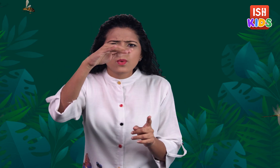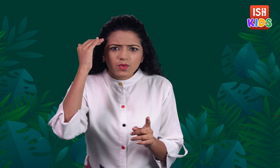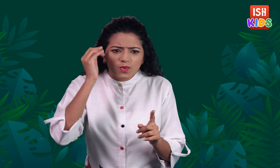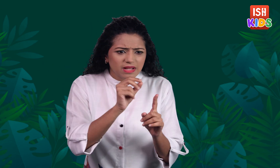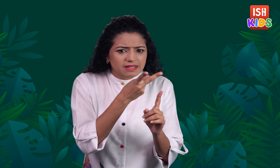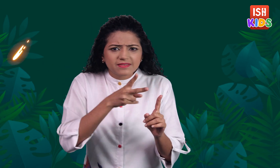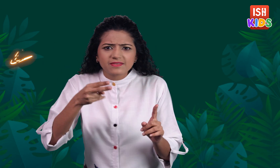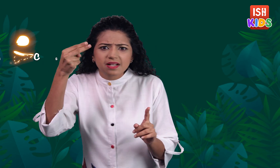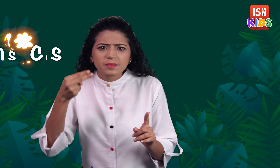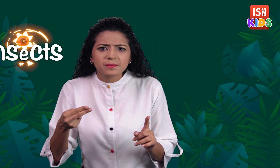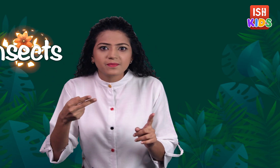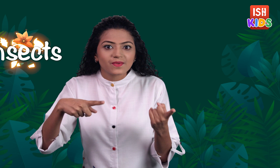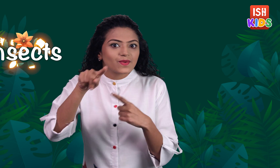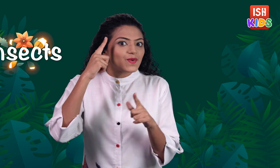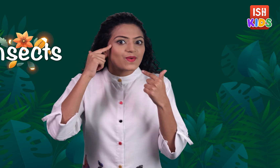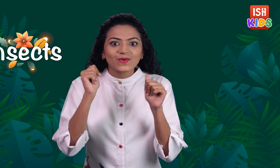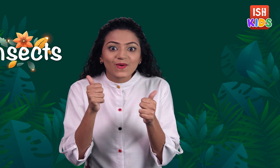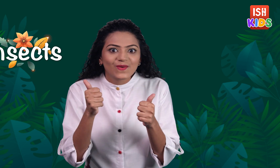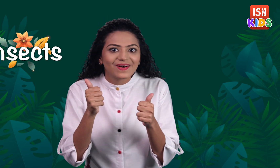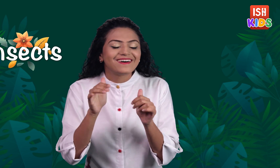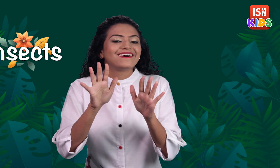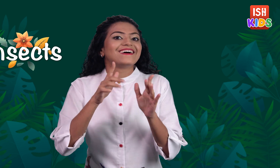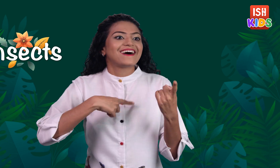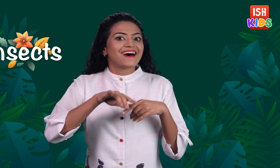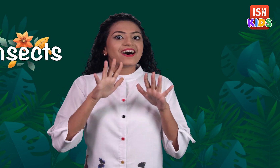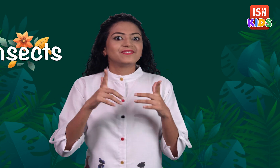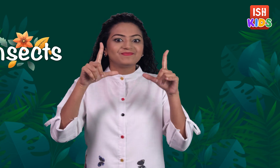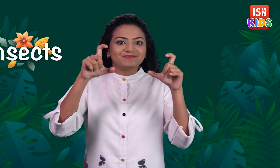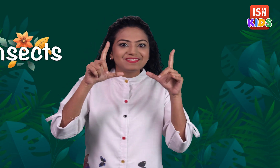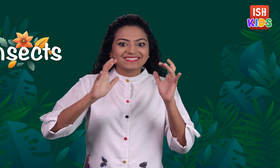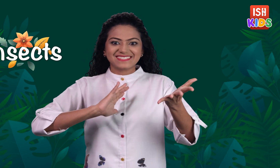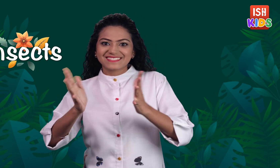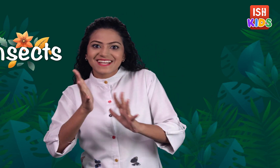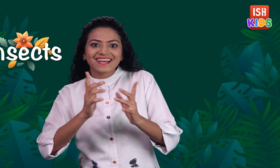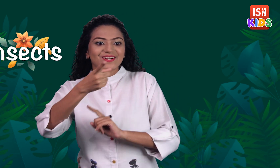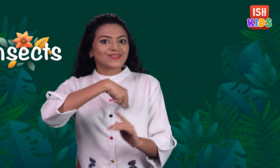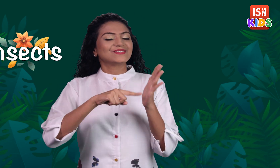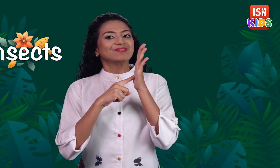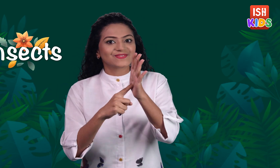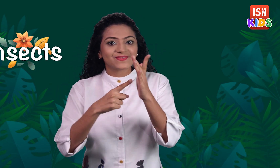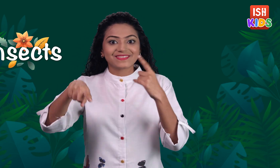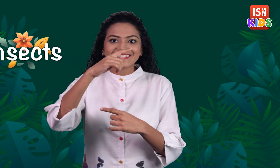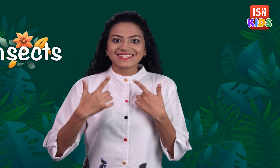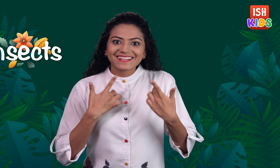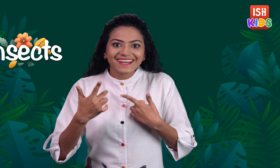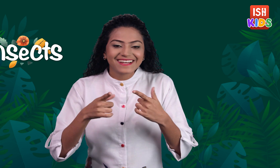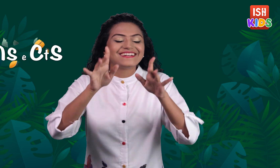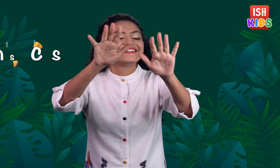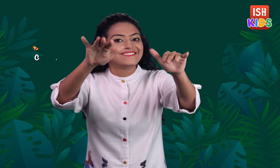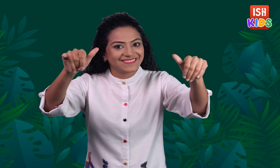Do you know their names? No? Okay, I have pictures and signs for all of them. Excited? Come on!